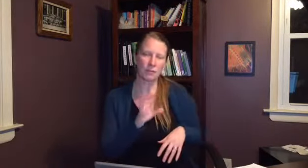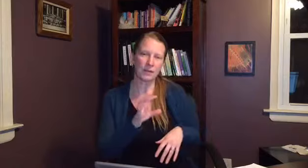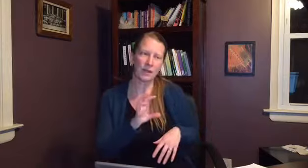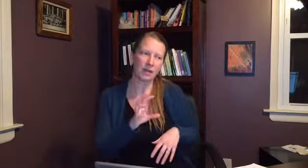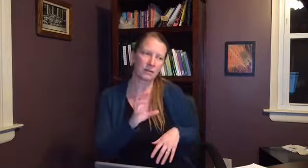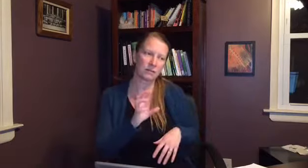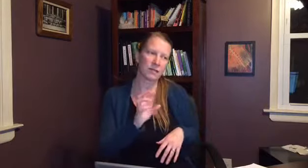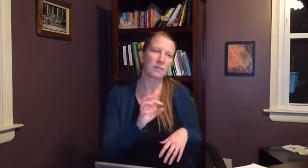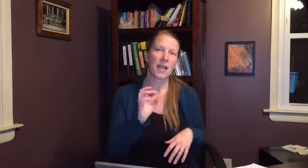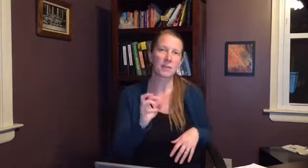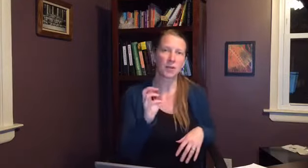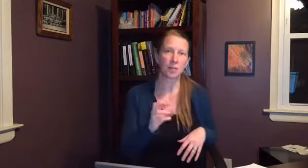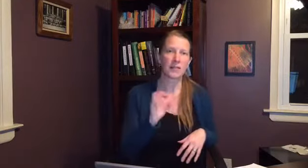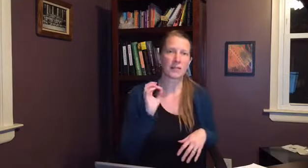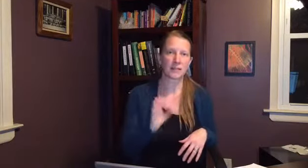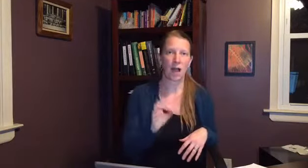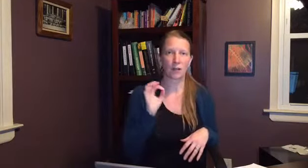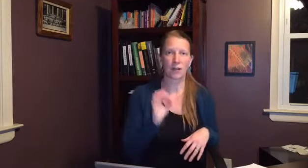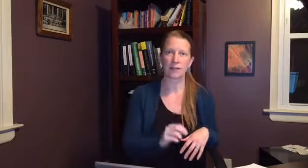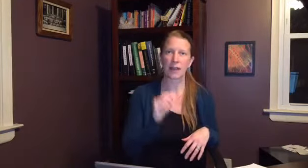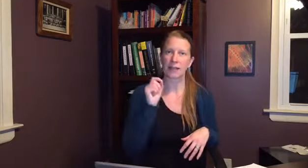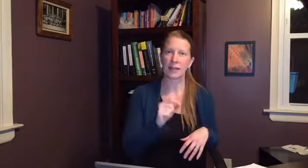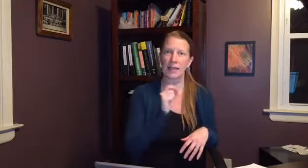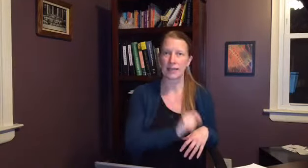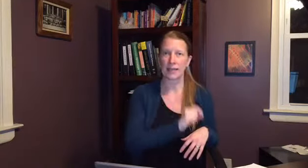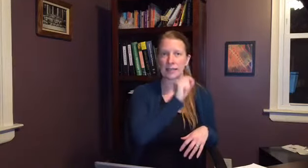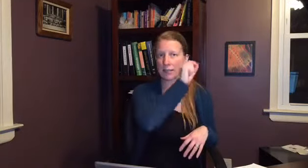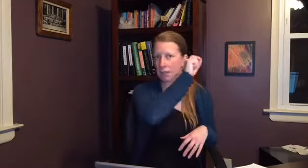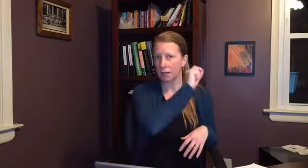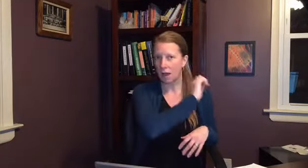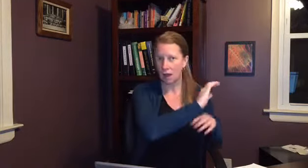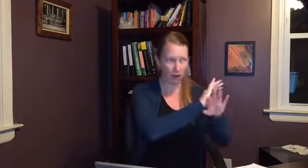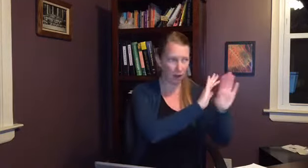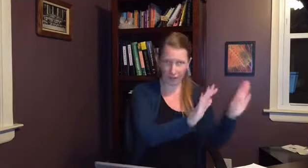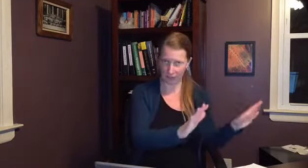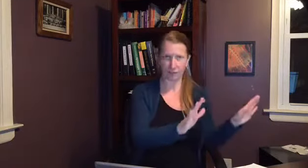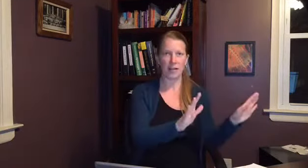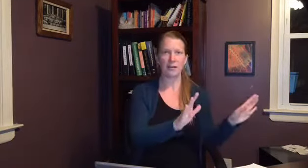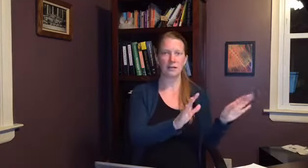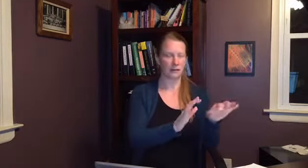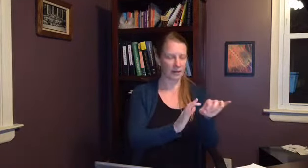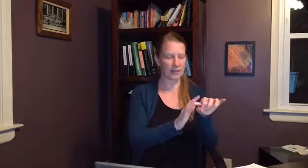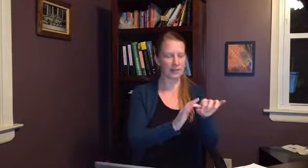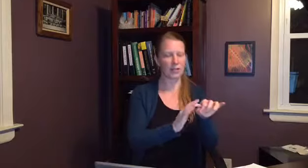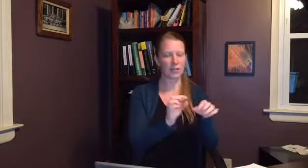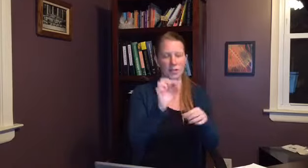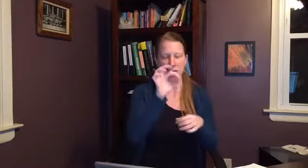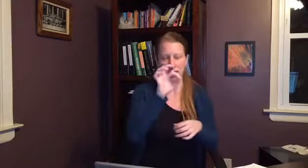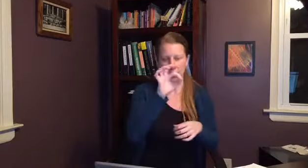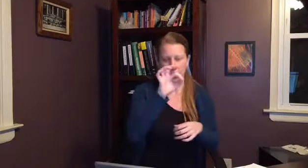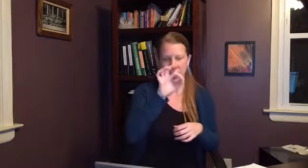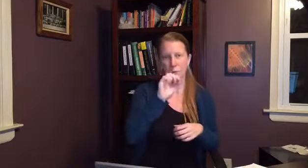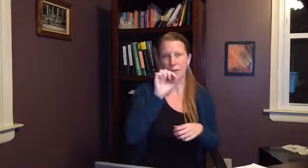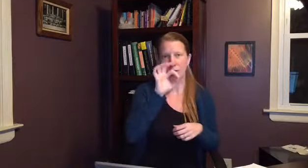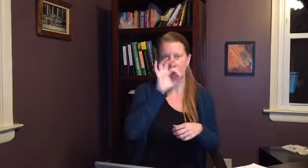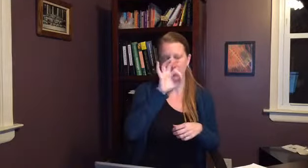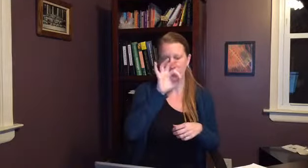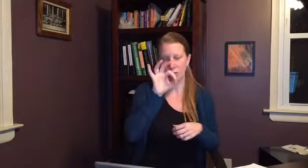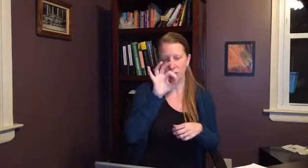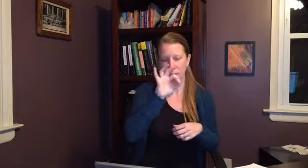bit not sometimes herpes does not look exactly like it does on the internet like these lesions he actually had what they would call fissures they were